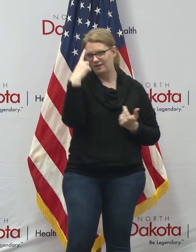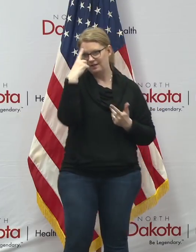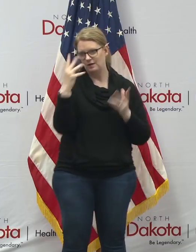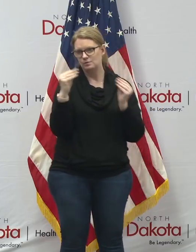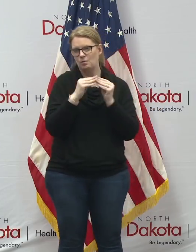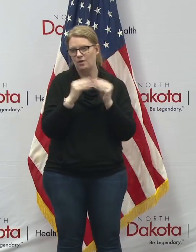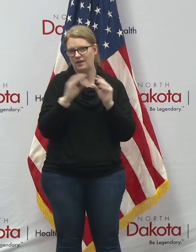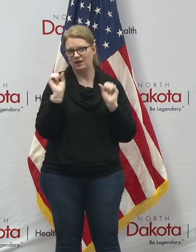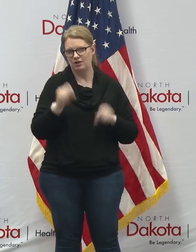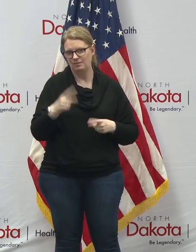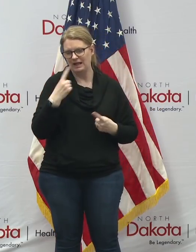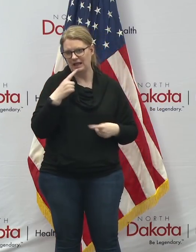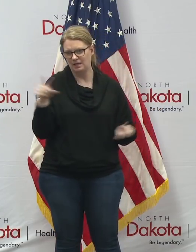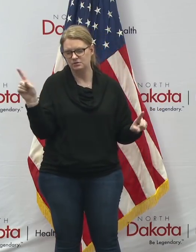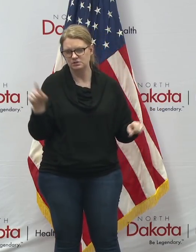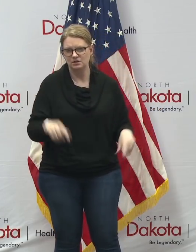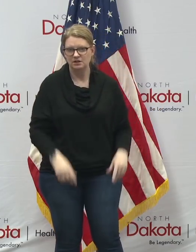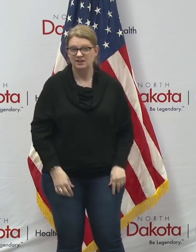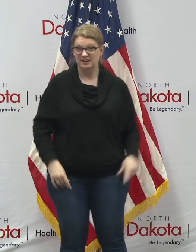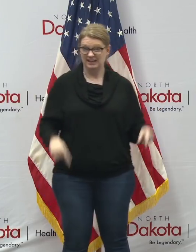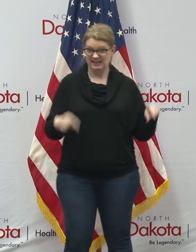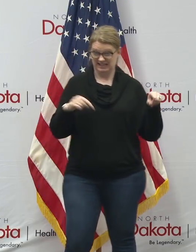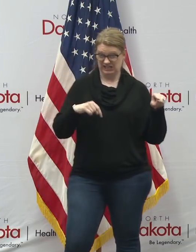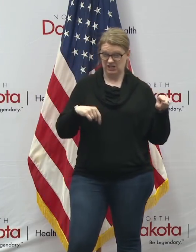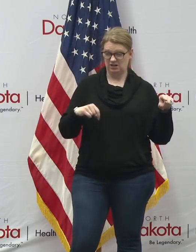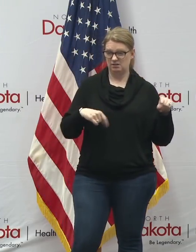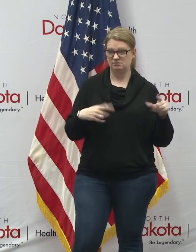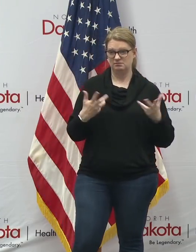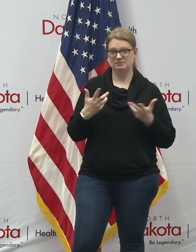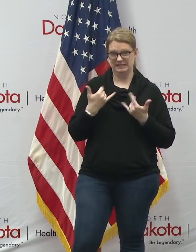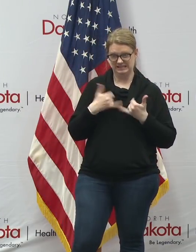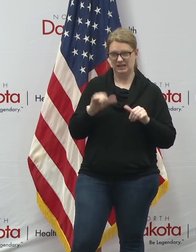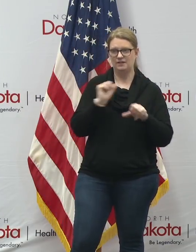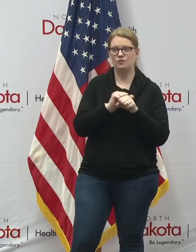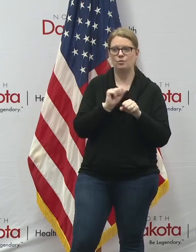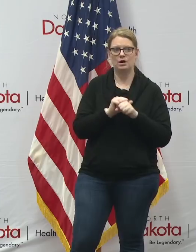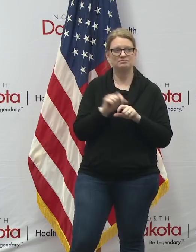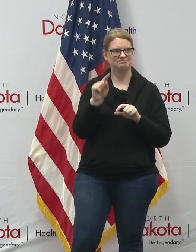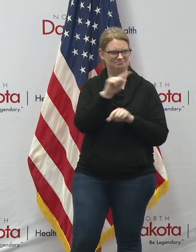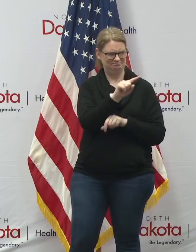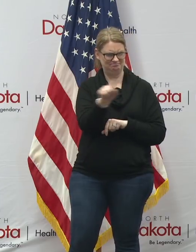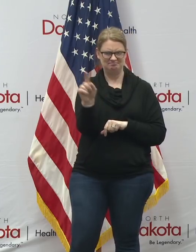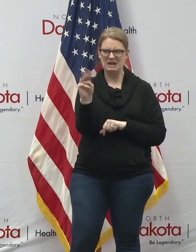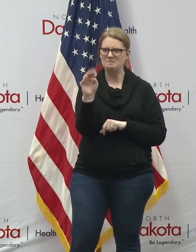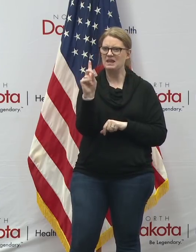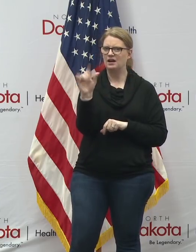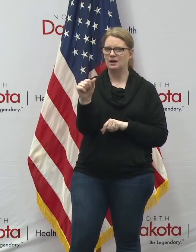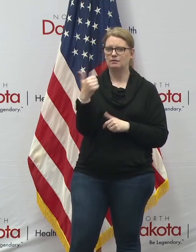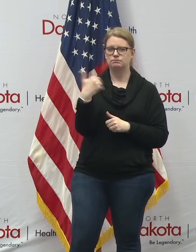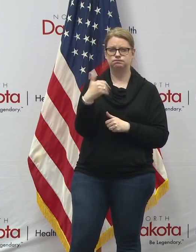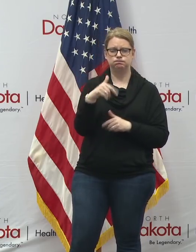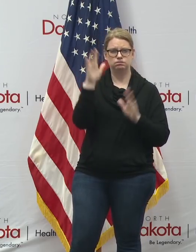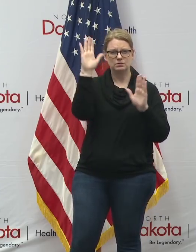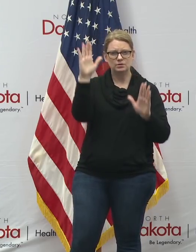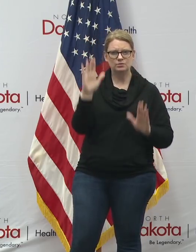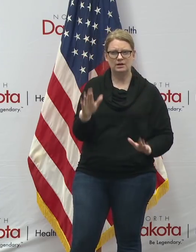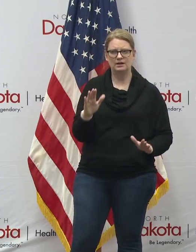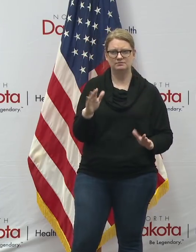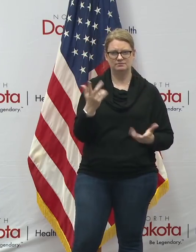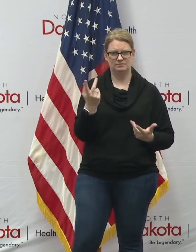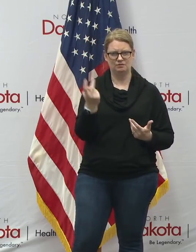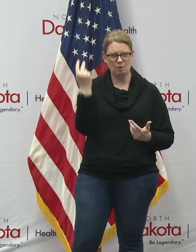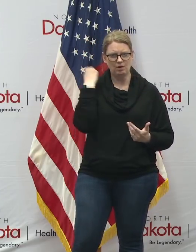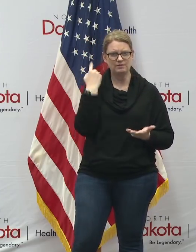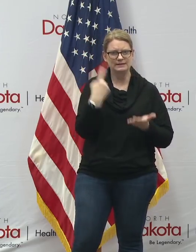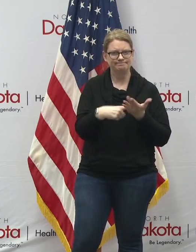i think we've still got some work to do and i mean media's been great uh covering these you know these daily conferences we're